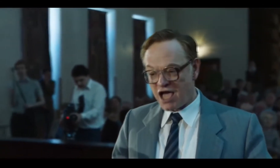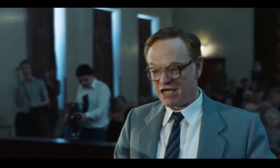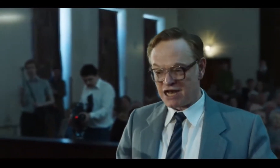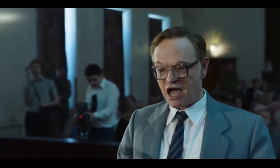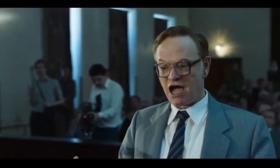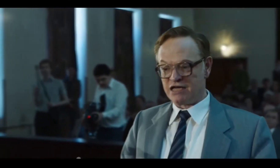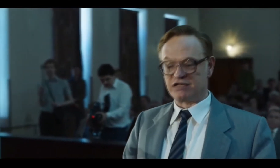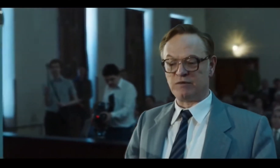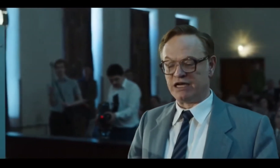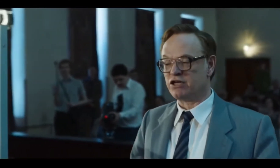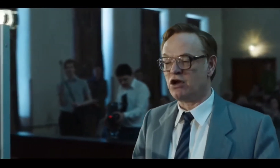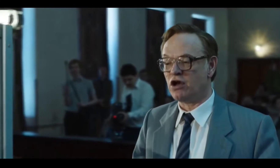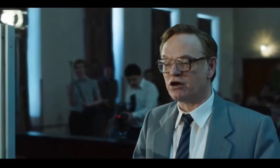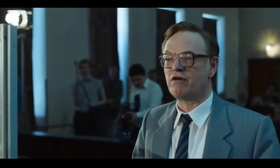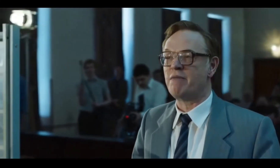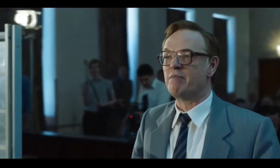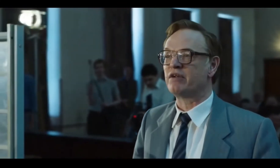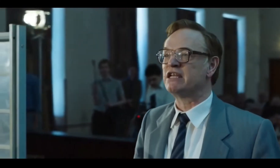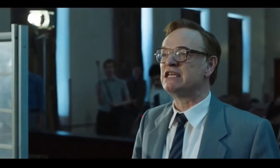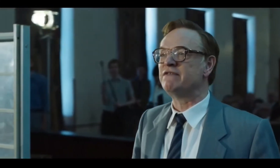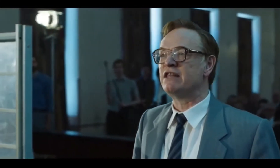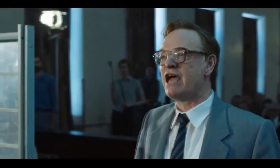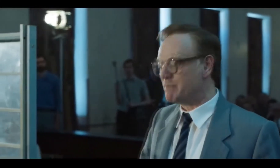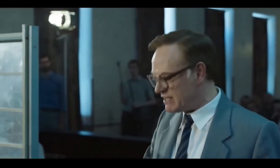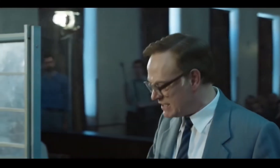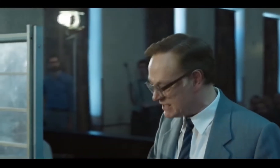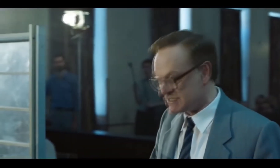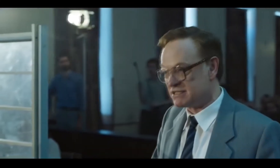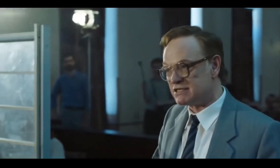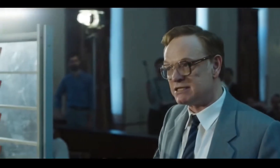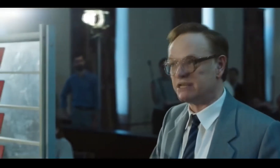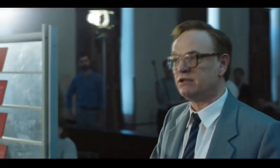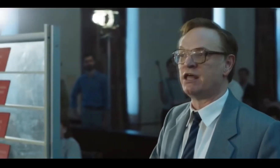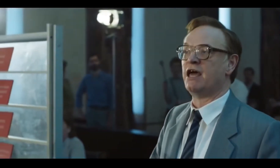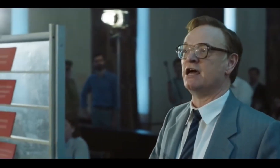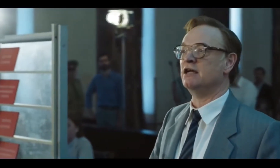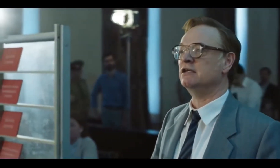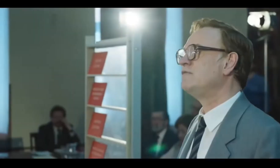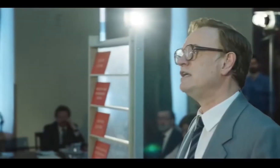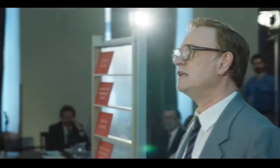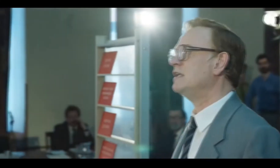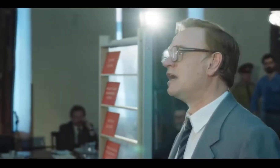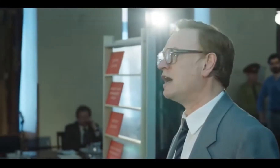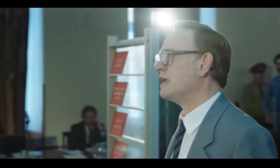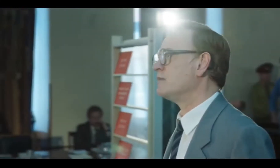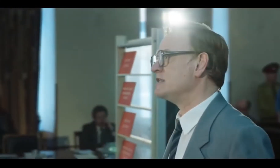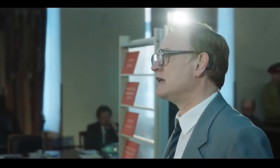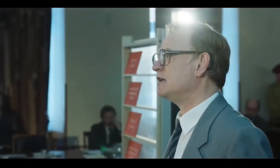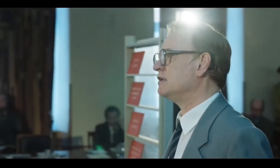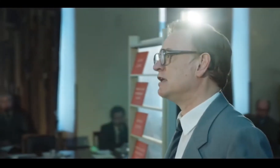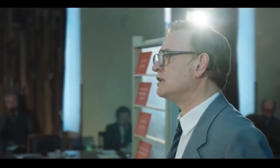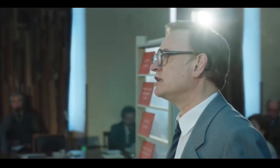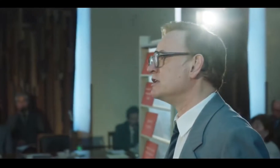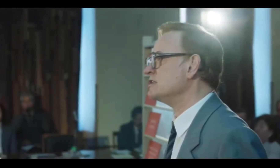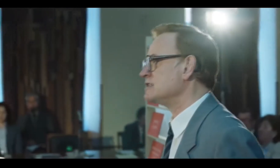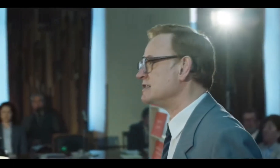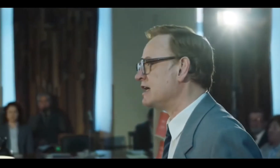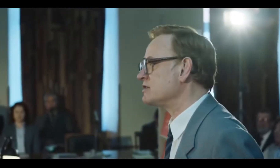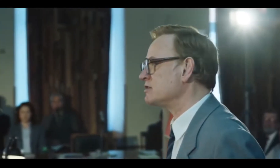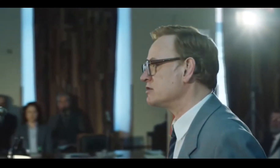and lie until we can no longer remember it is even there, but it is still there. Every lie we tell incurs a debt to